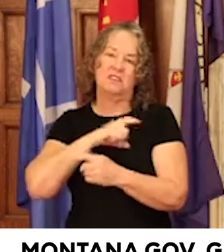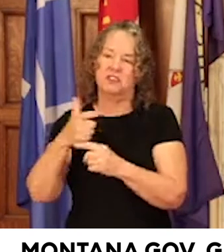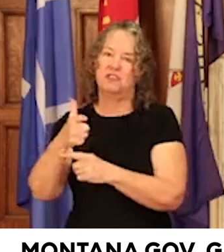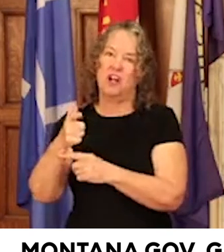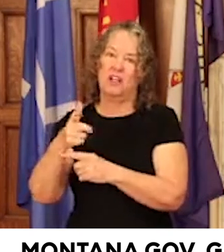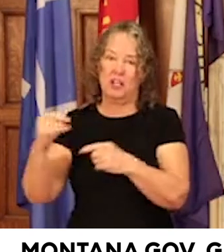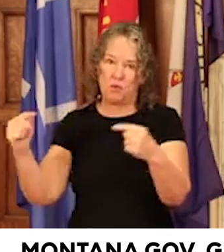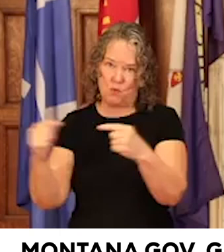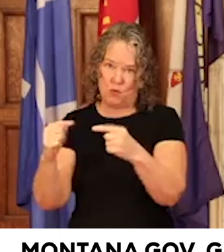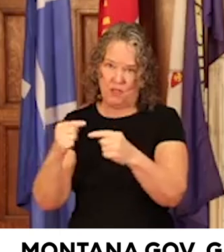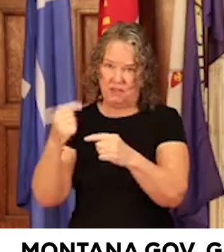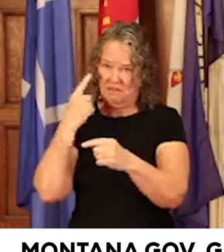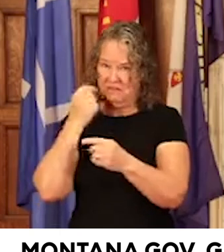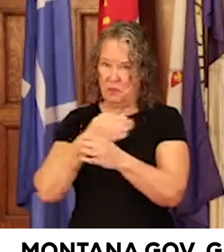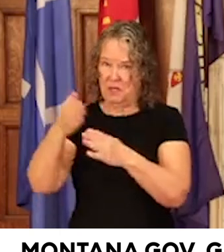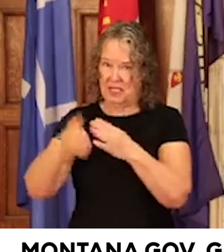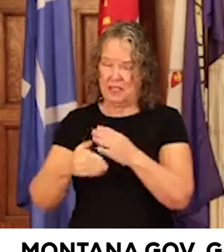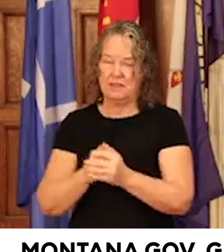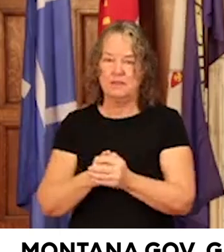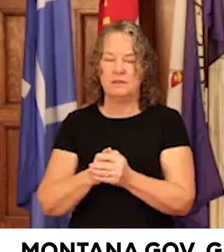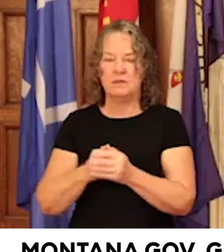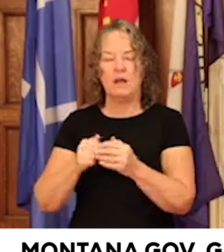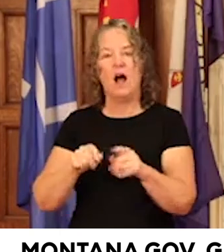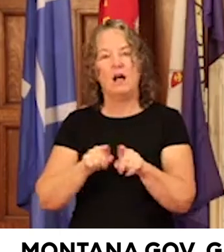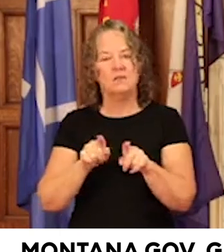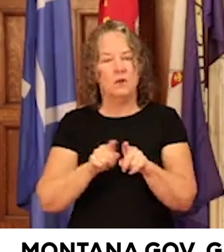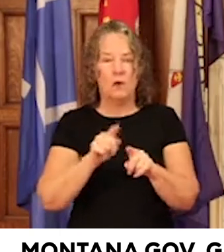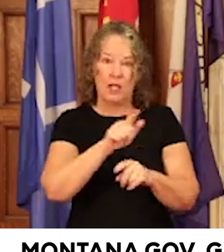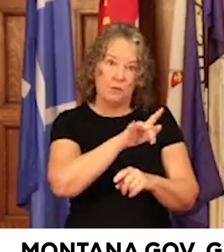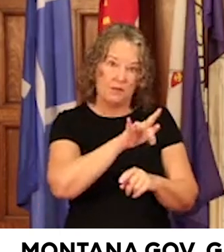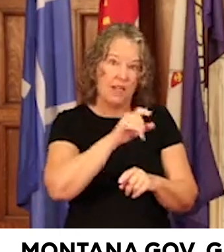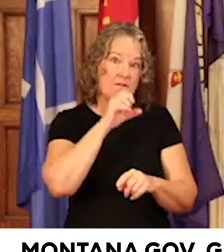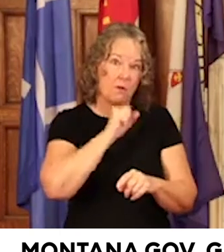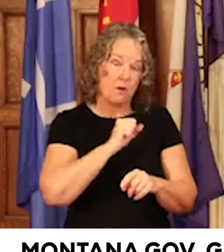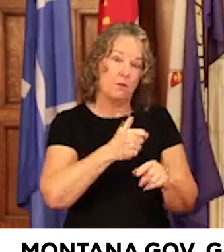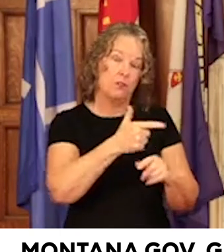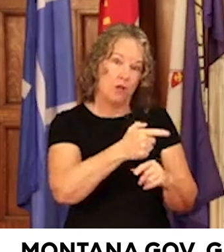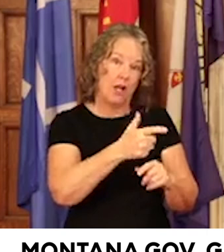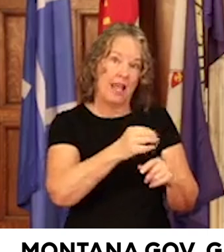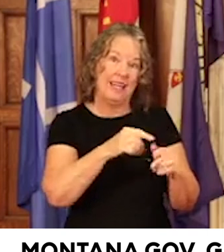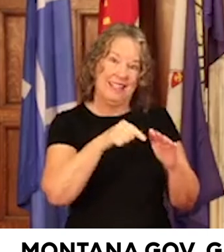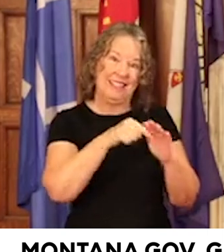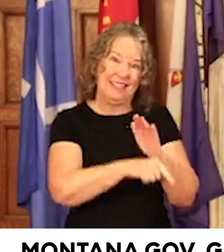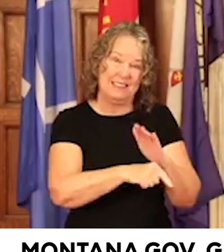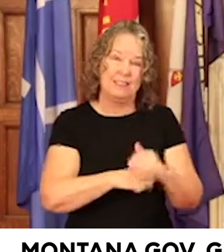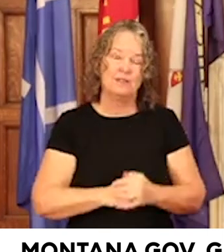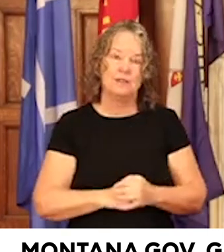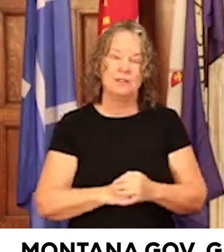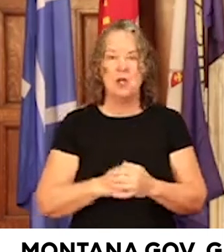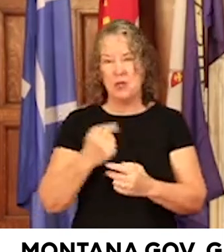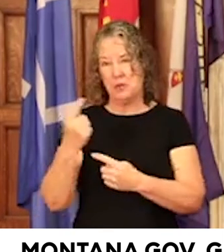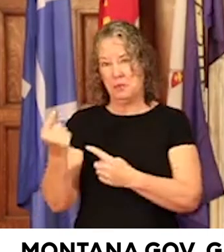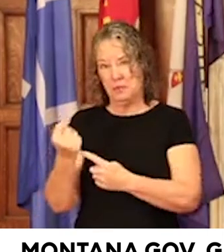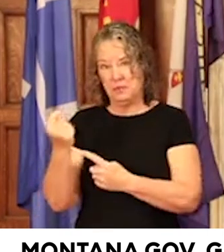wounded over the weekend. And in a separate incident, a 25-year-old was shot and killed. And on